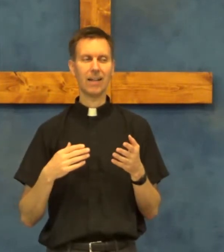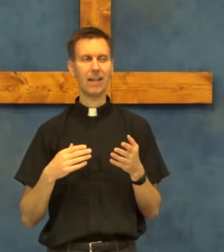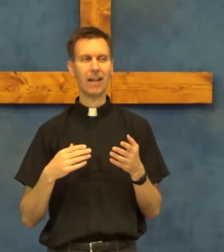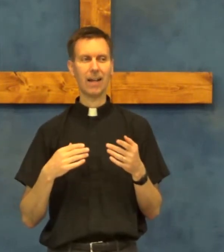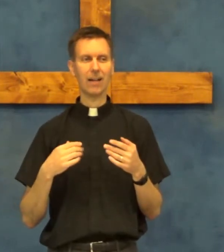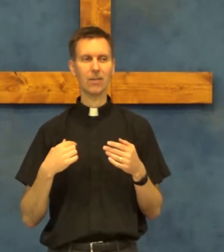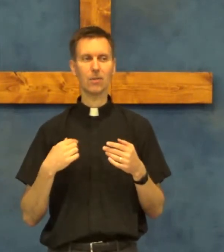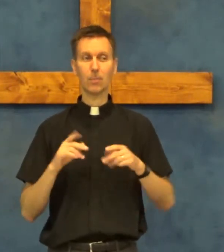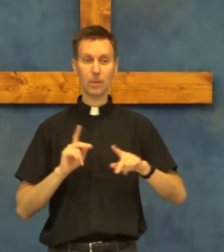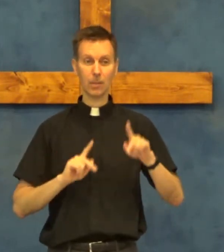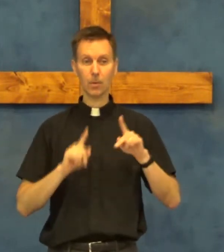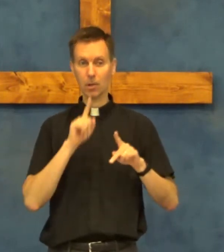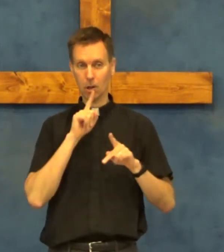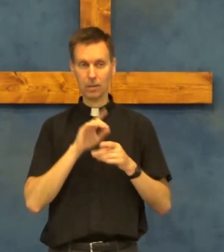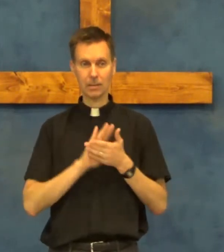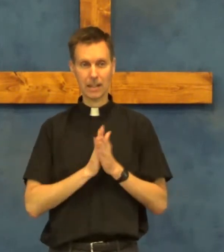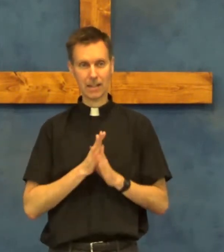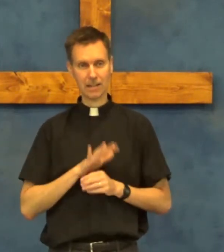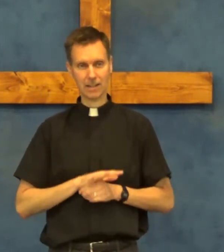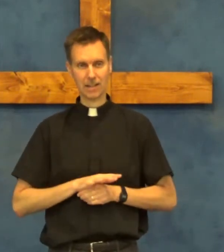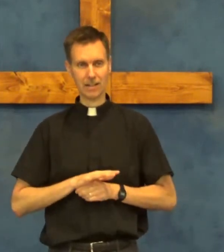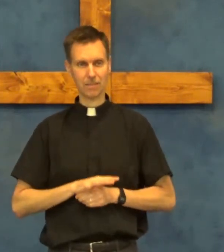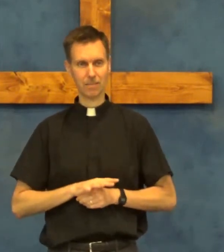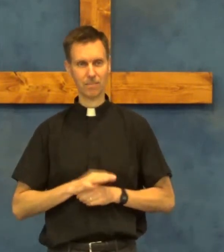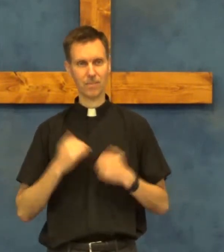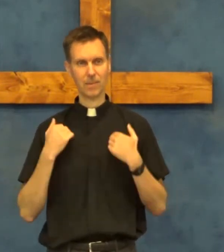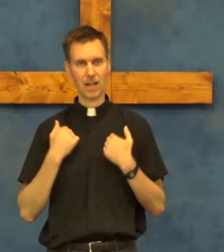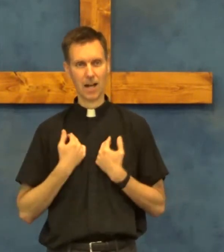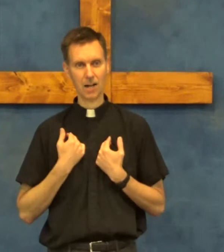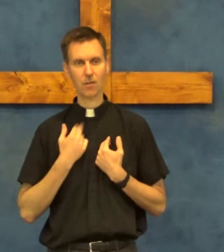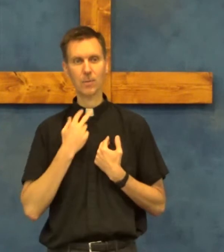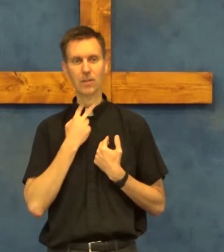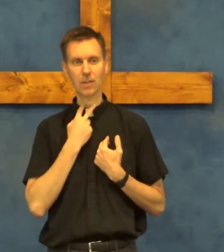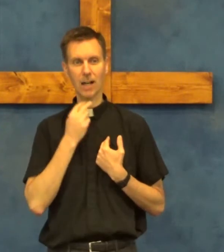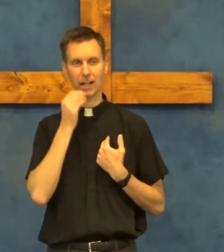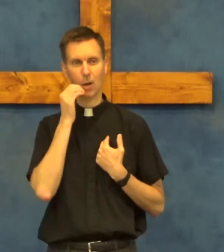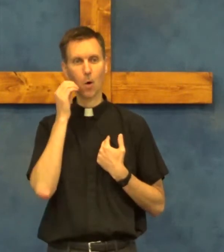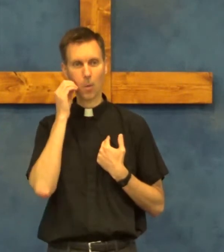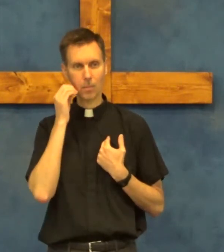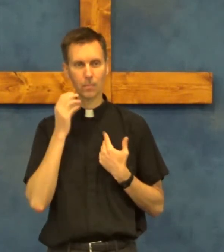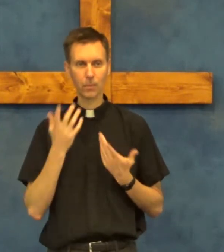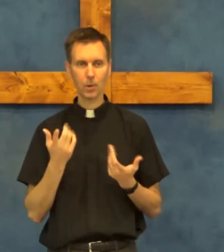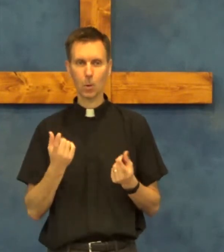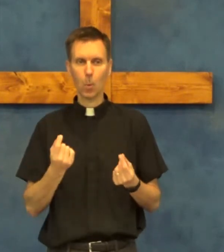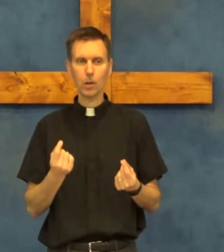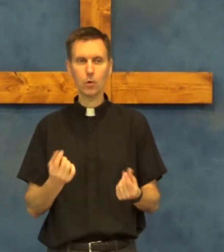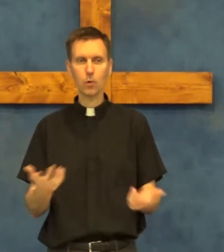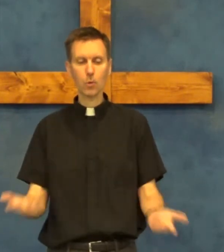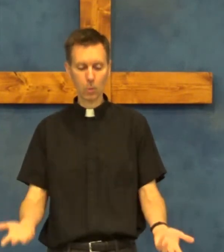and people are getting kind of tired of being stuck at home what do you do